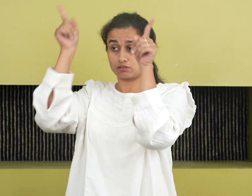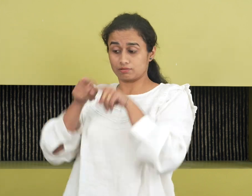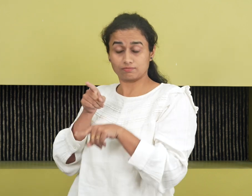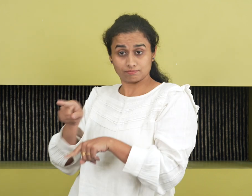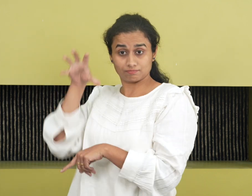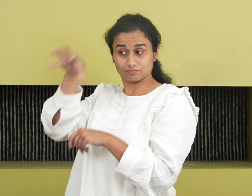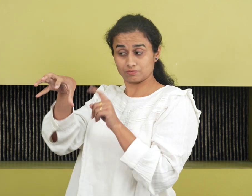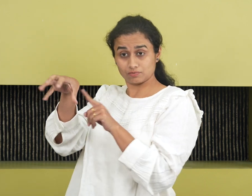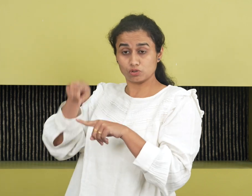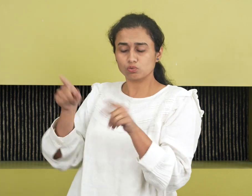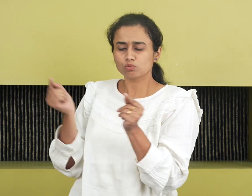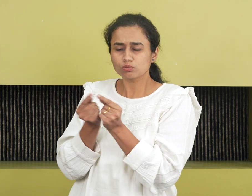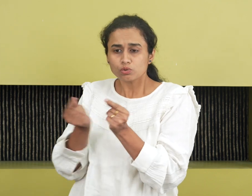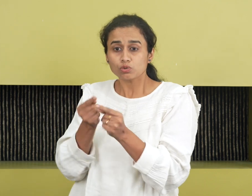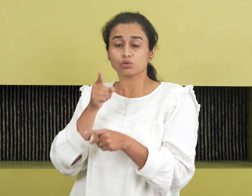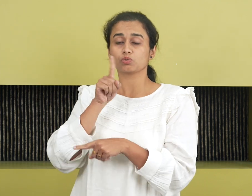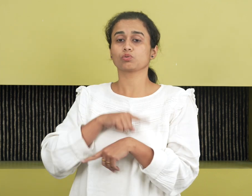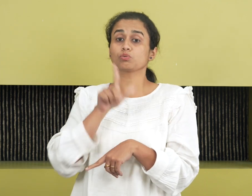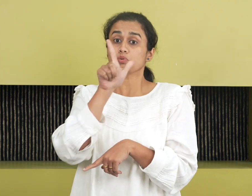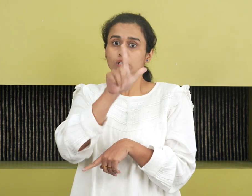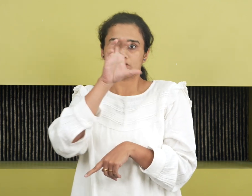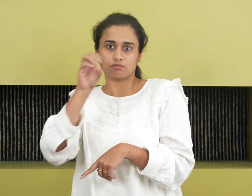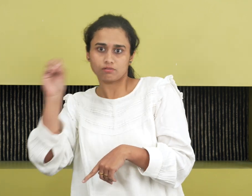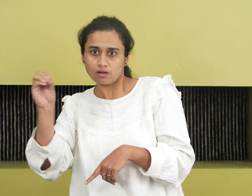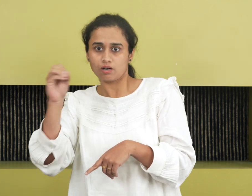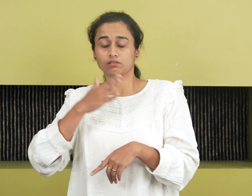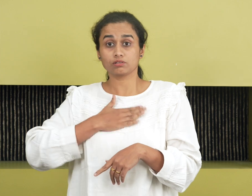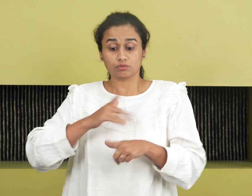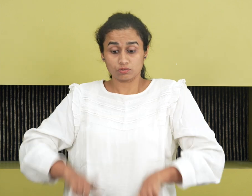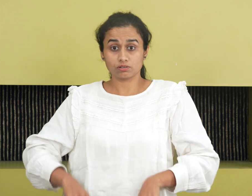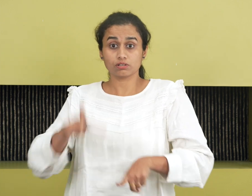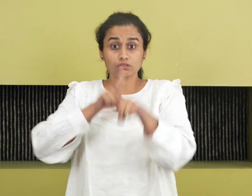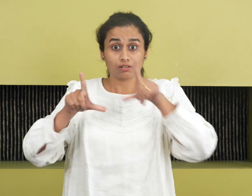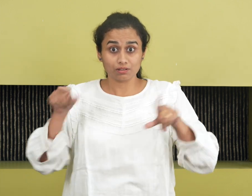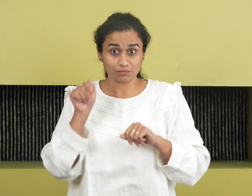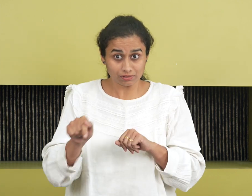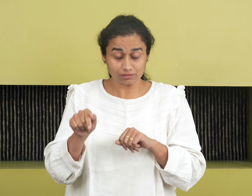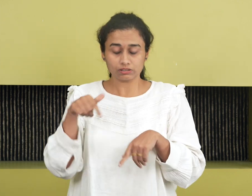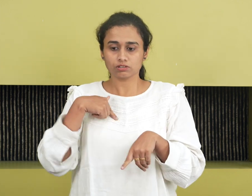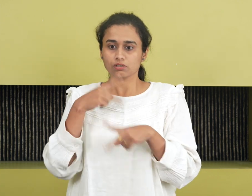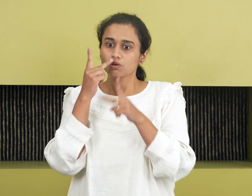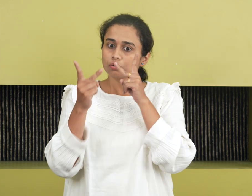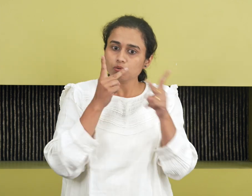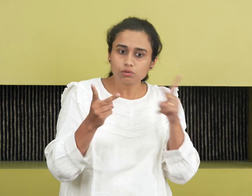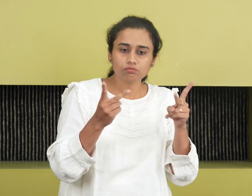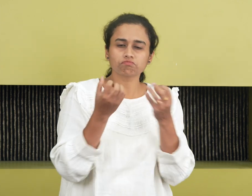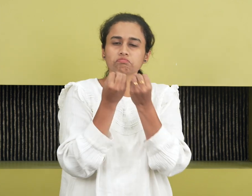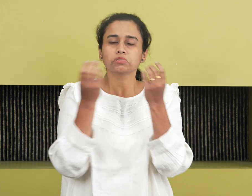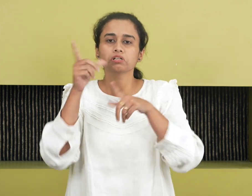800 living languages, has witnessed 225 tongues die in the